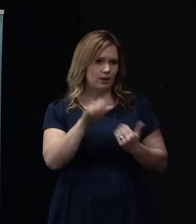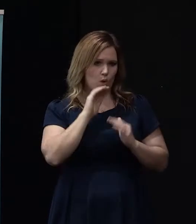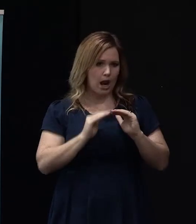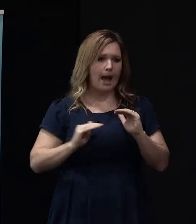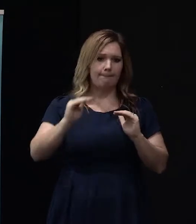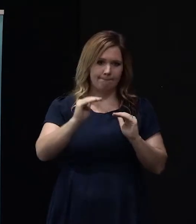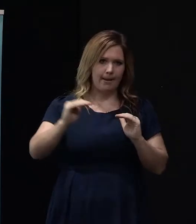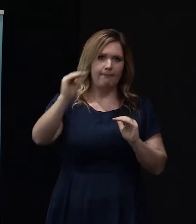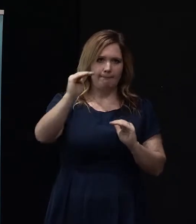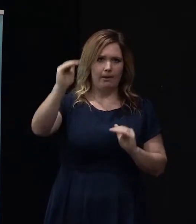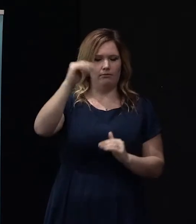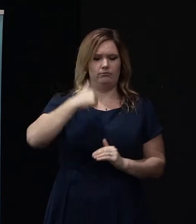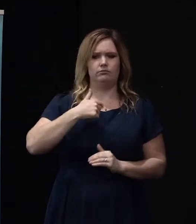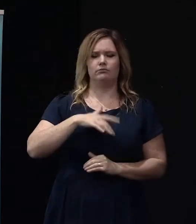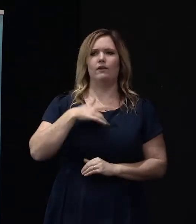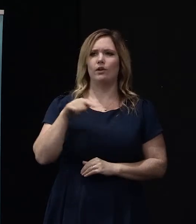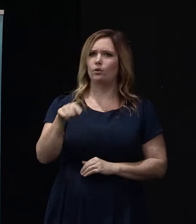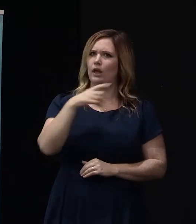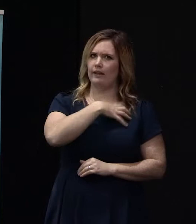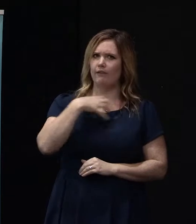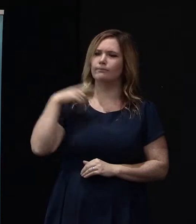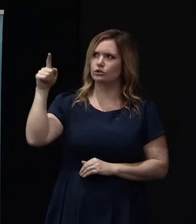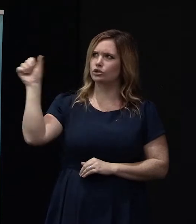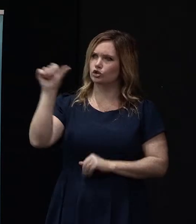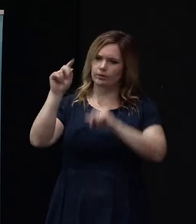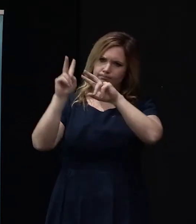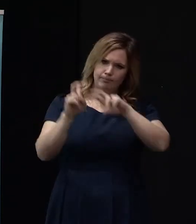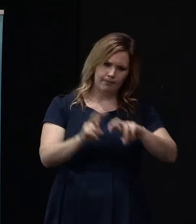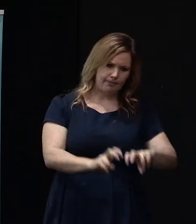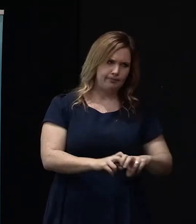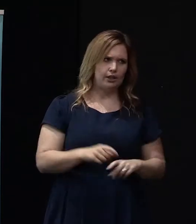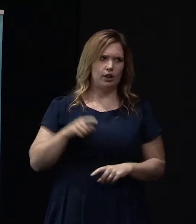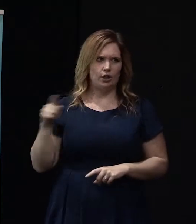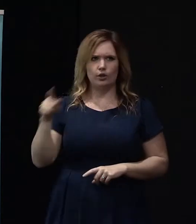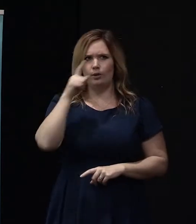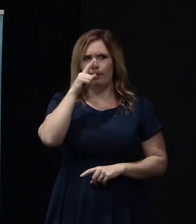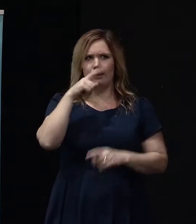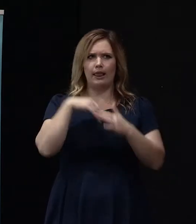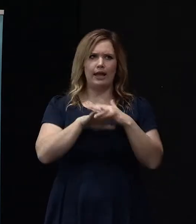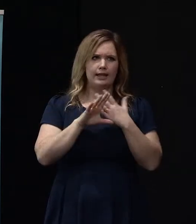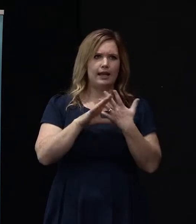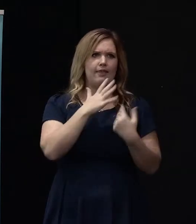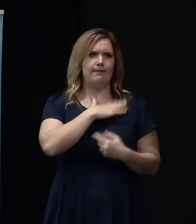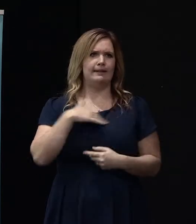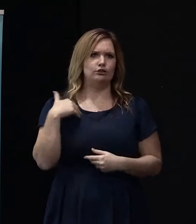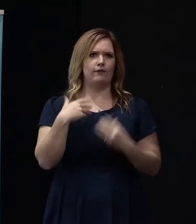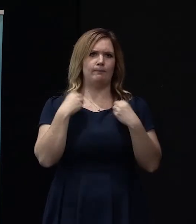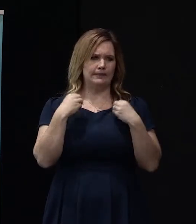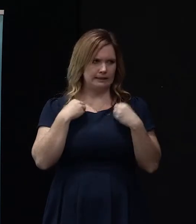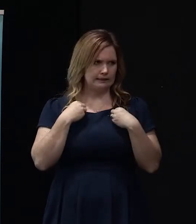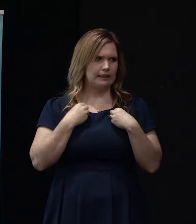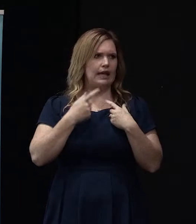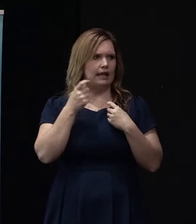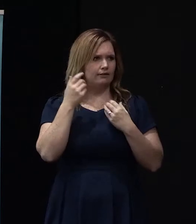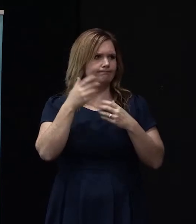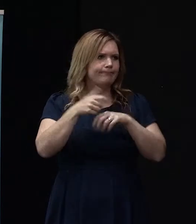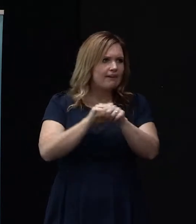And this is something that I feel that the government should be looking at, and you people in the Ministry of Business, Innovation and Employment, should be looking at and